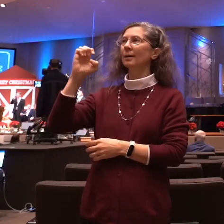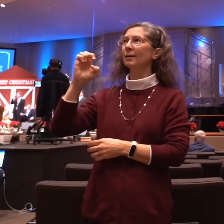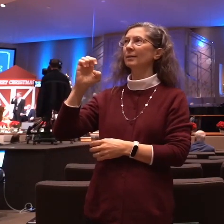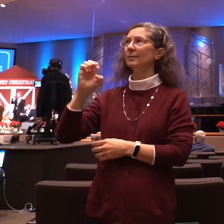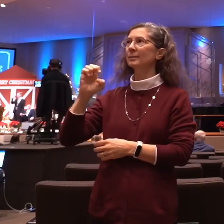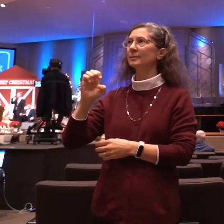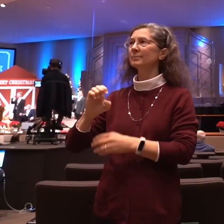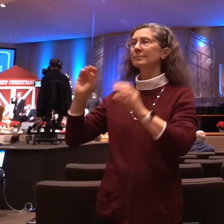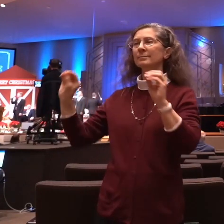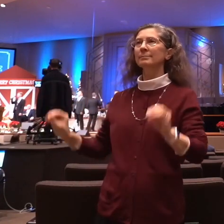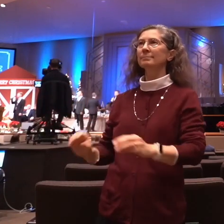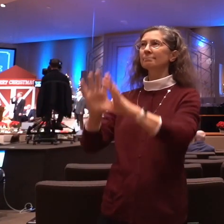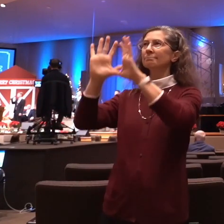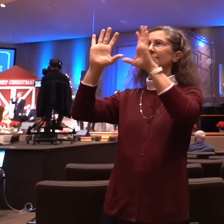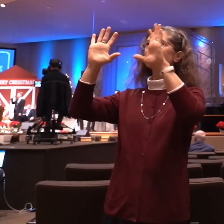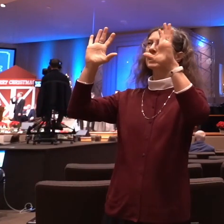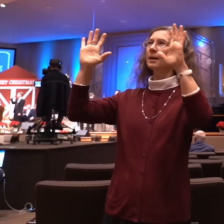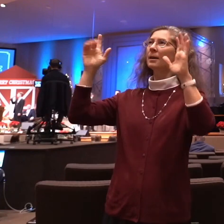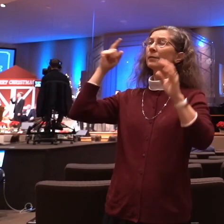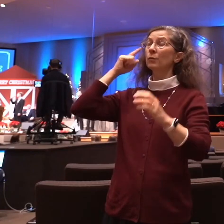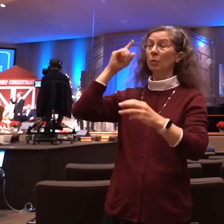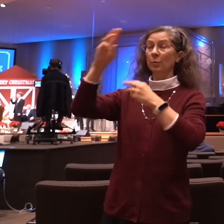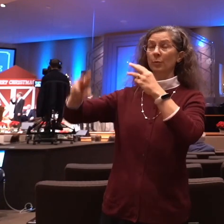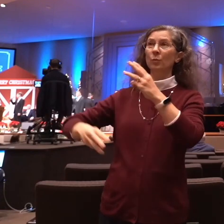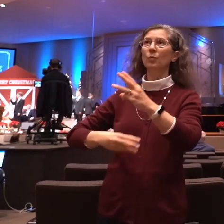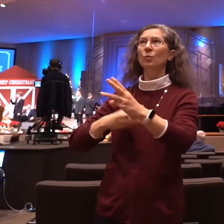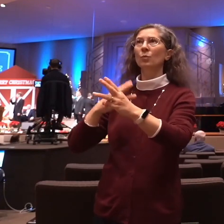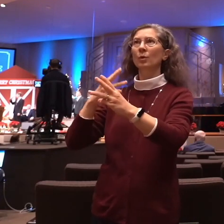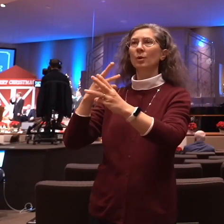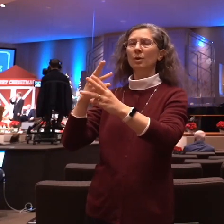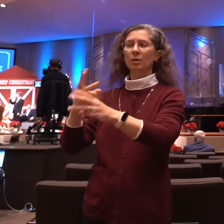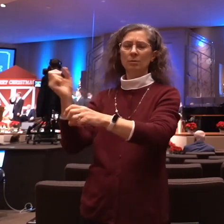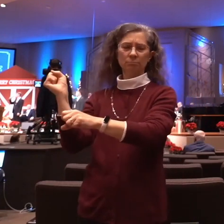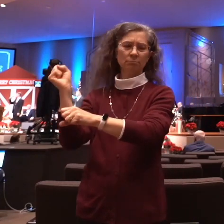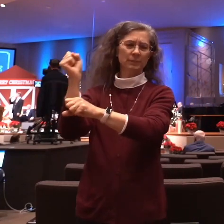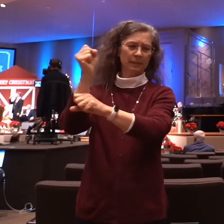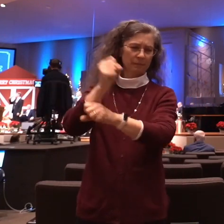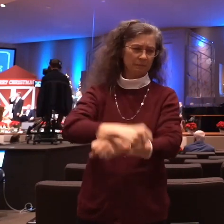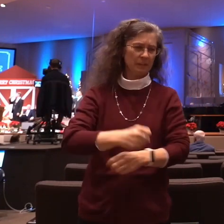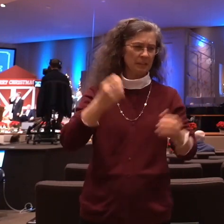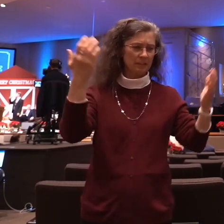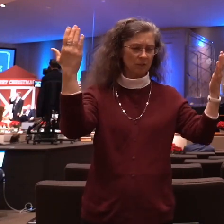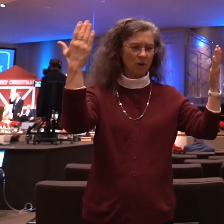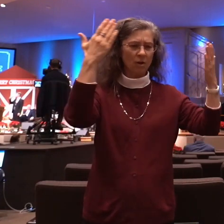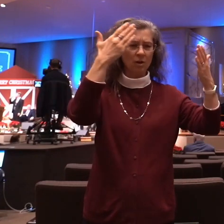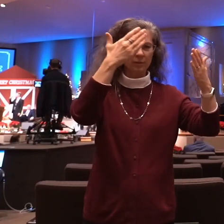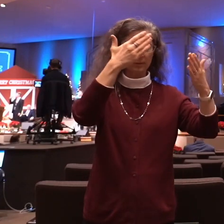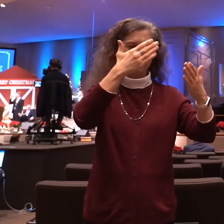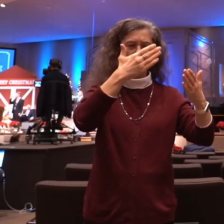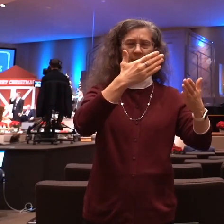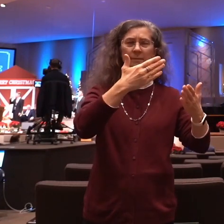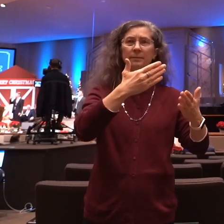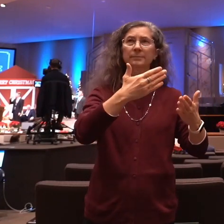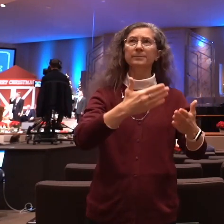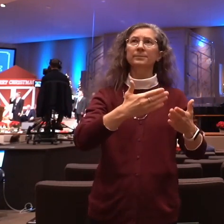light of the world Who broke through the darkness All